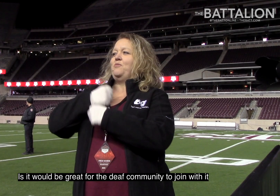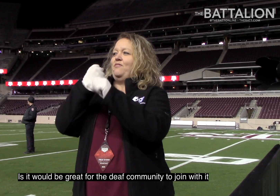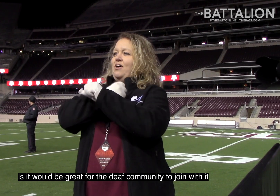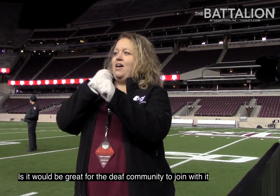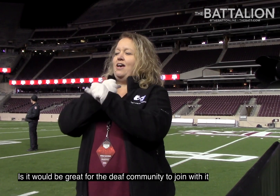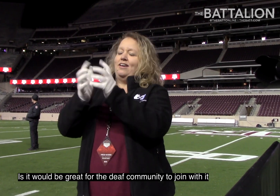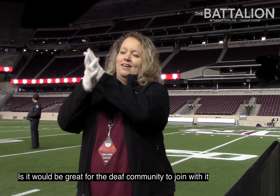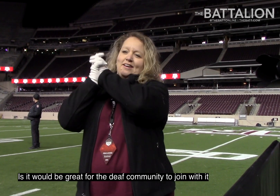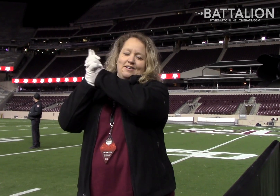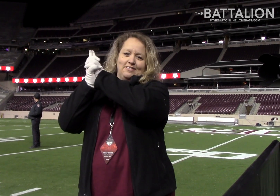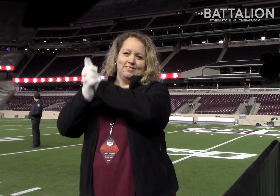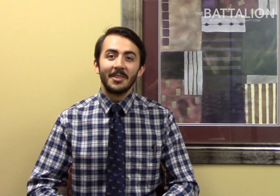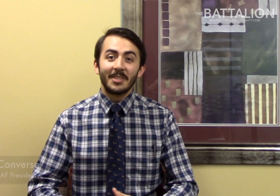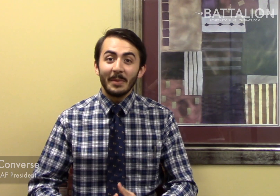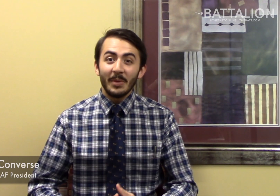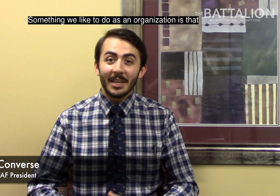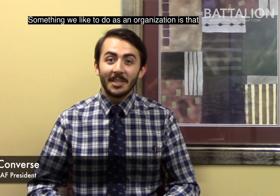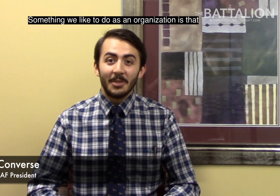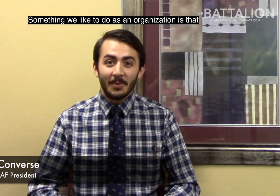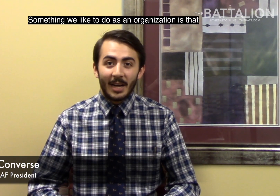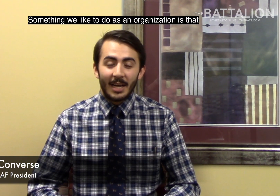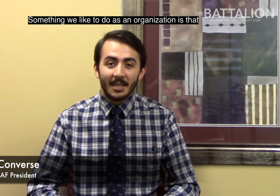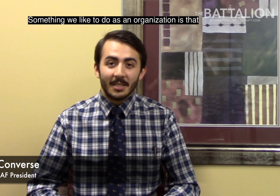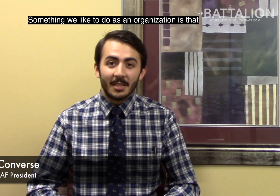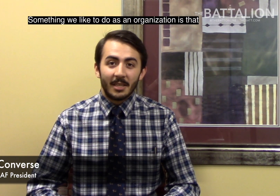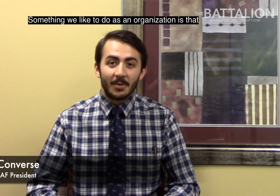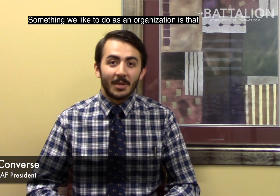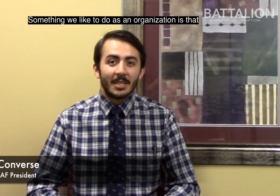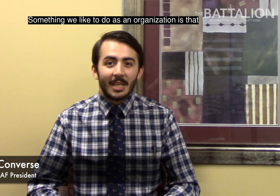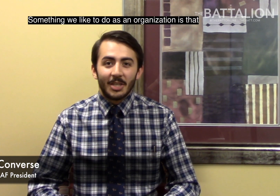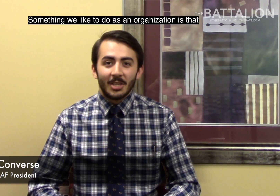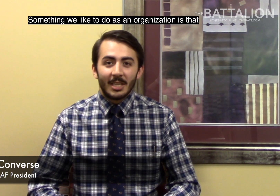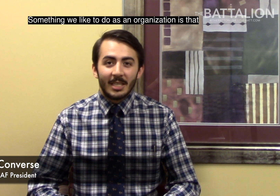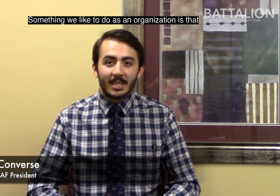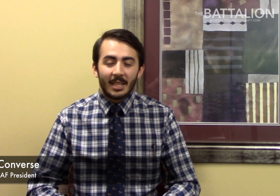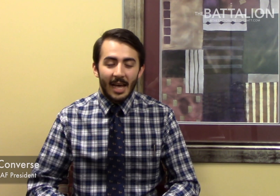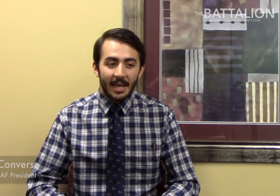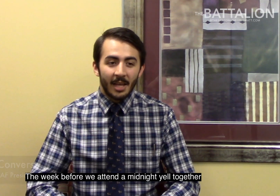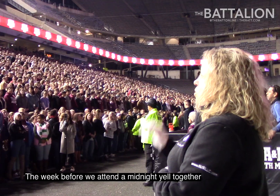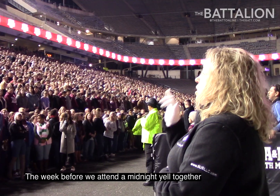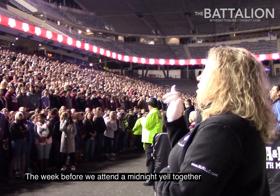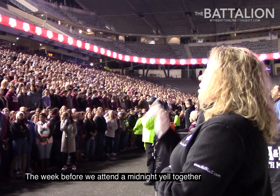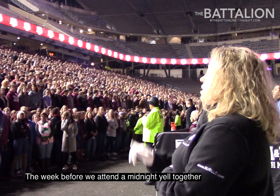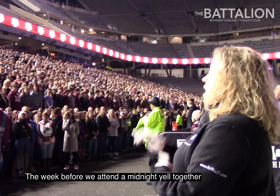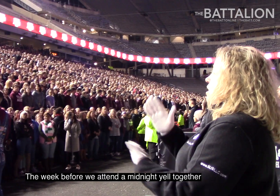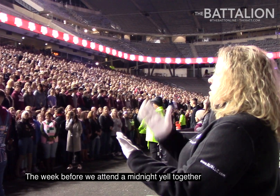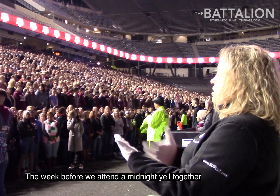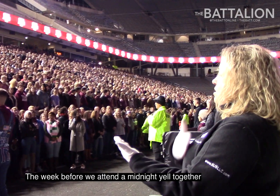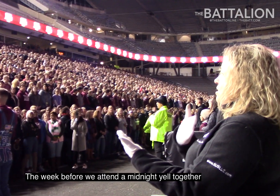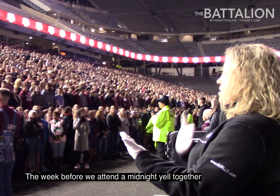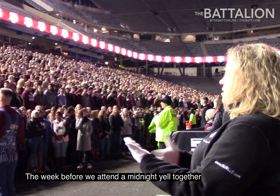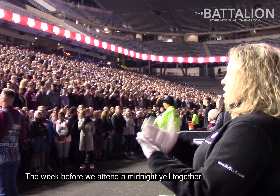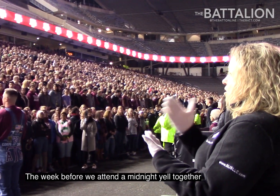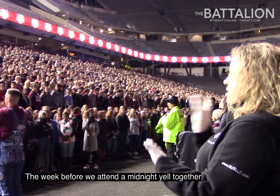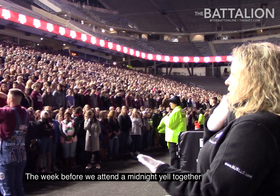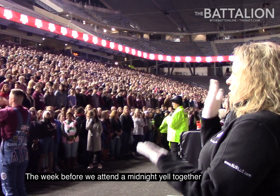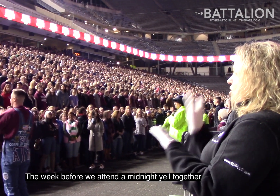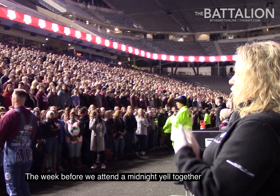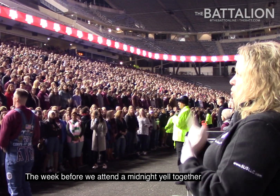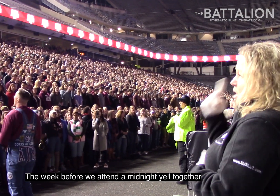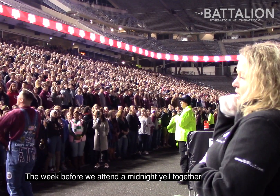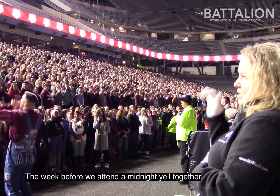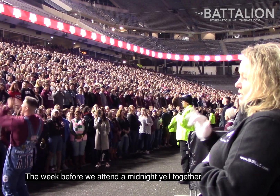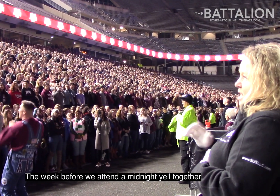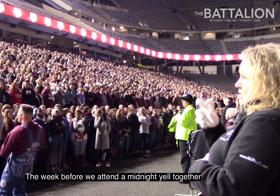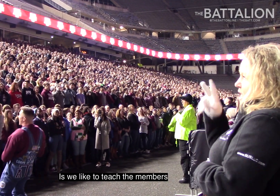community to join with it. Something we like to do as an organization is that the week before we attend